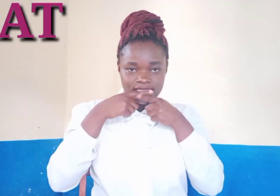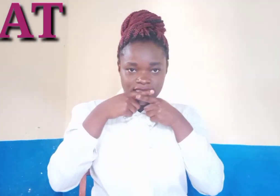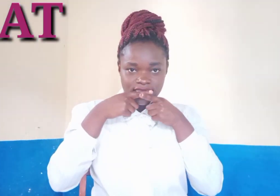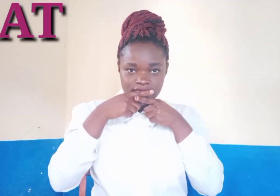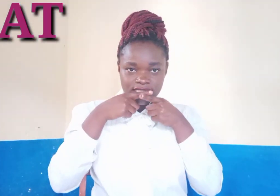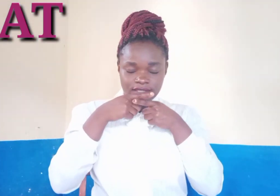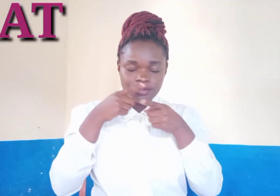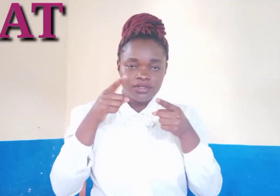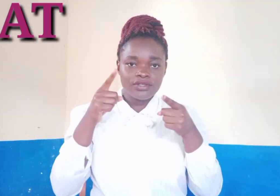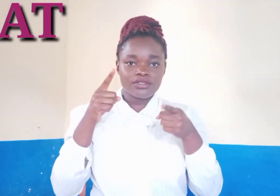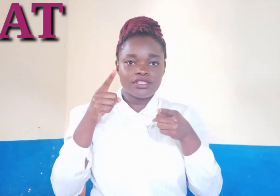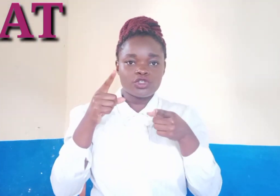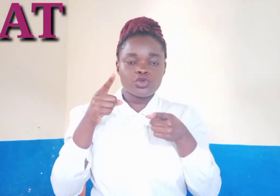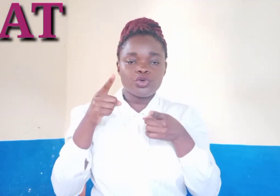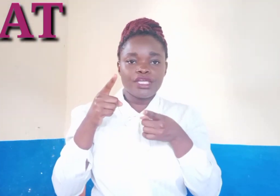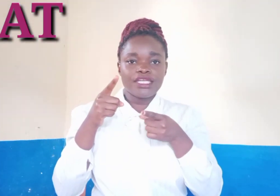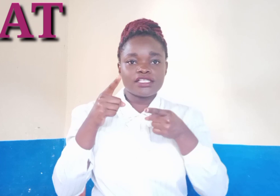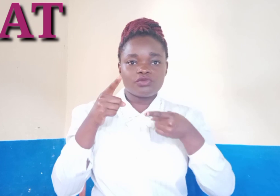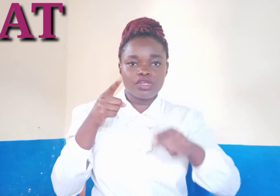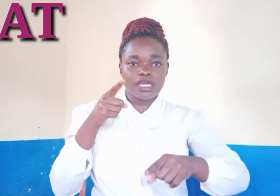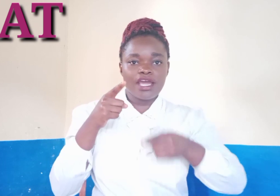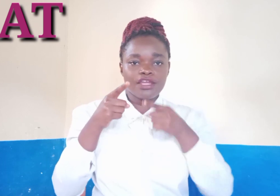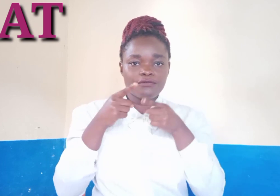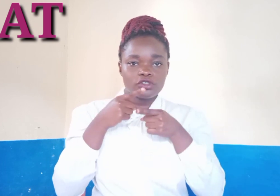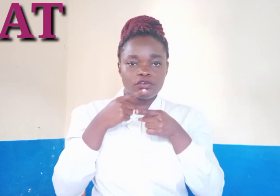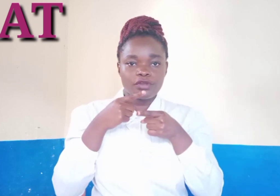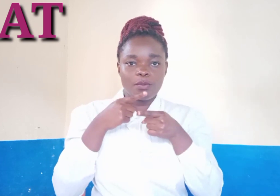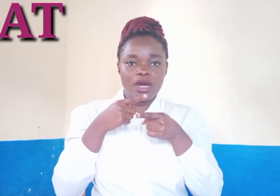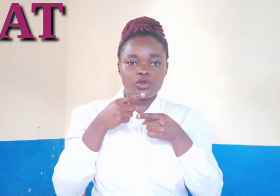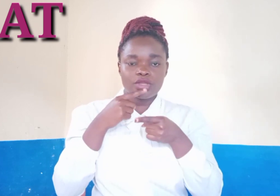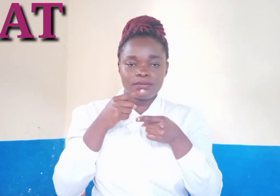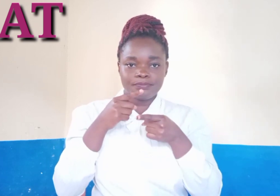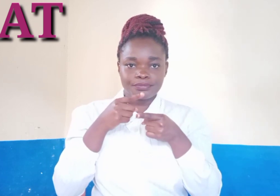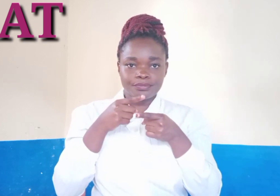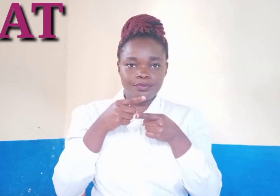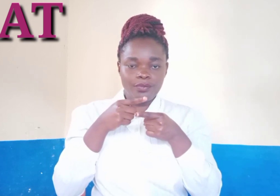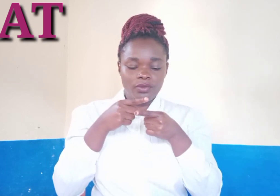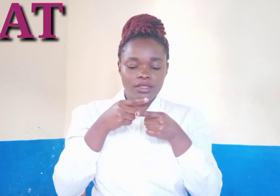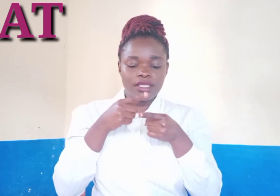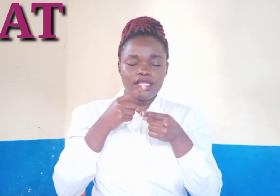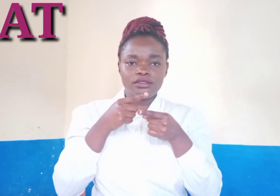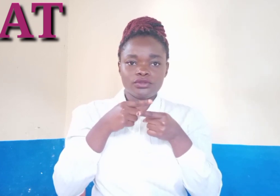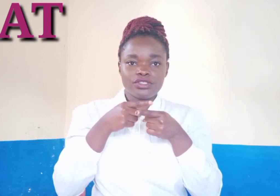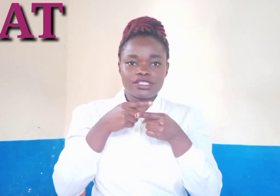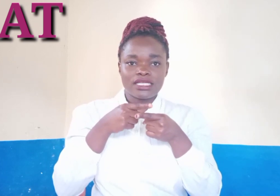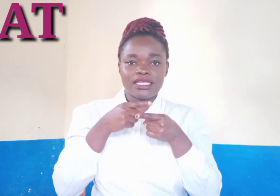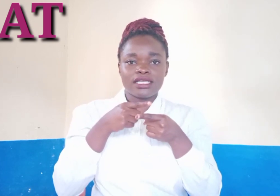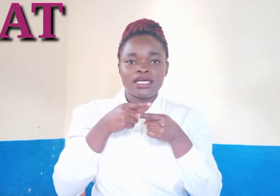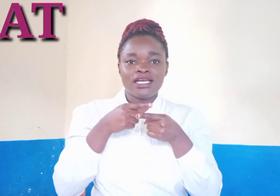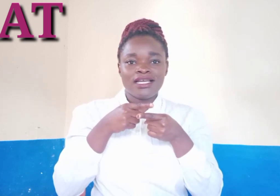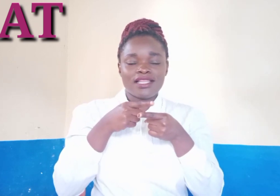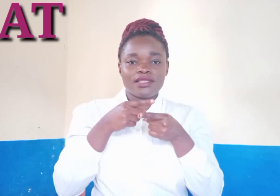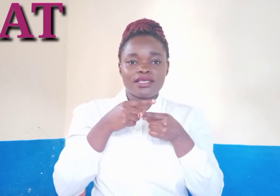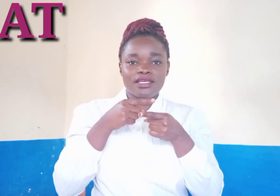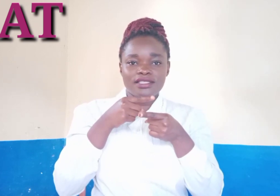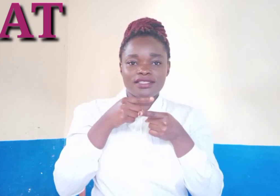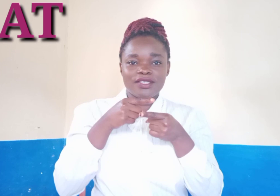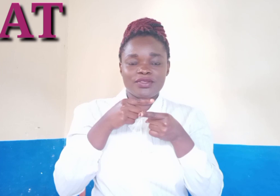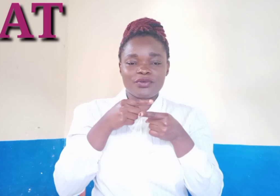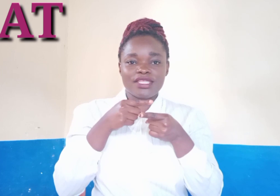right the two index finger in front of your mouth then do it like the the way